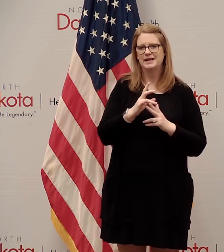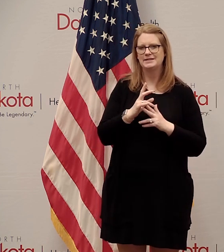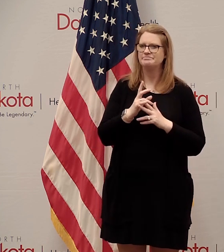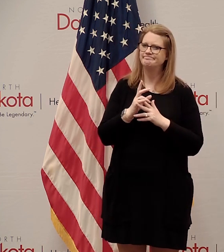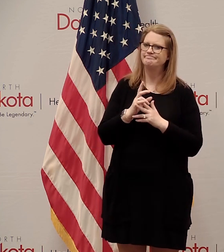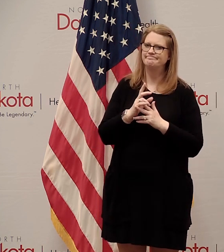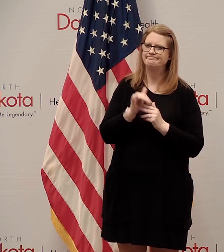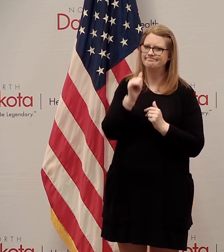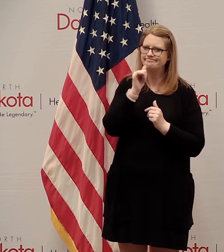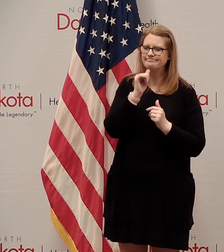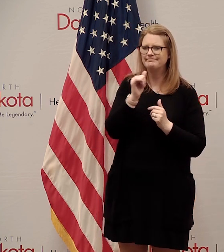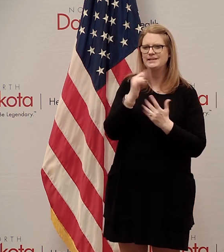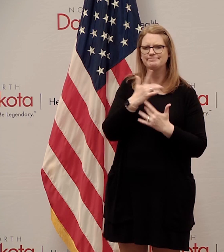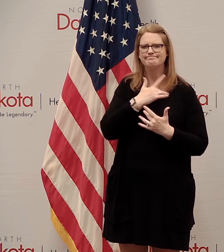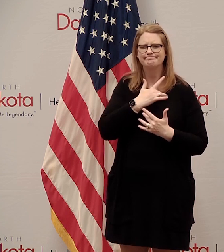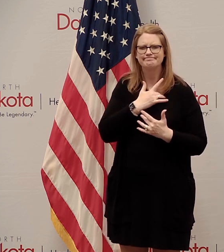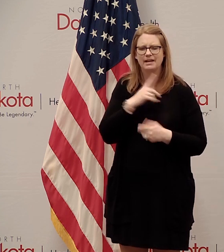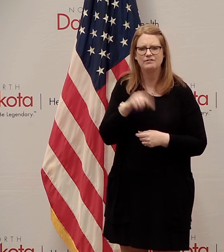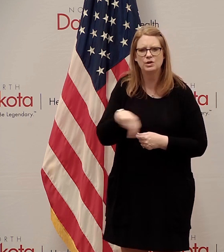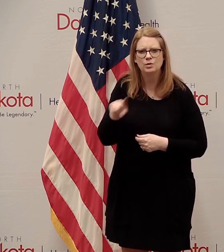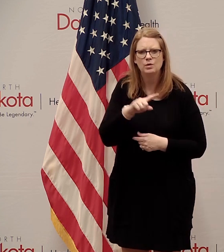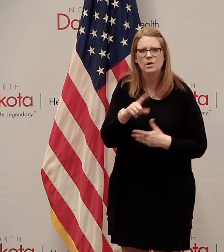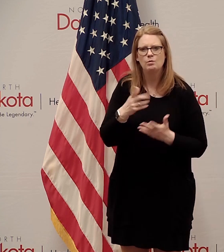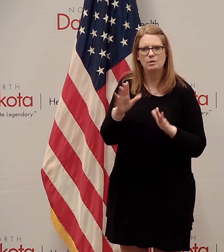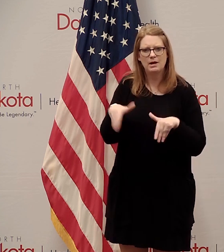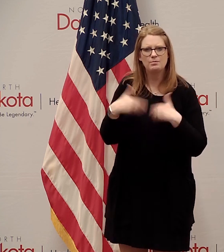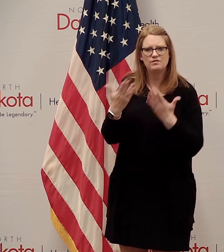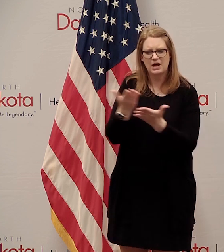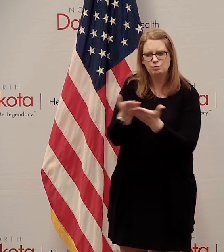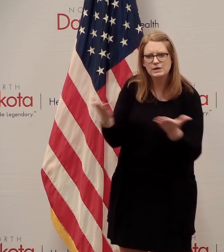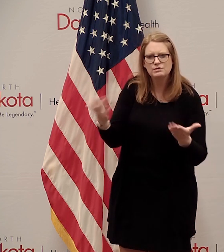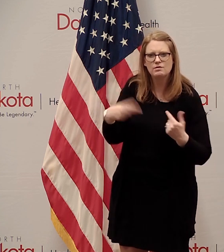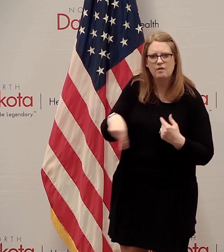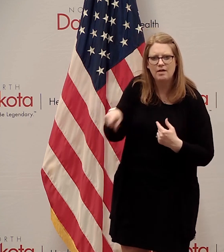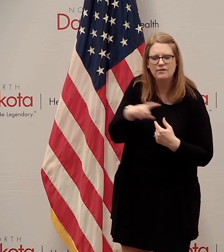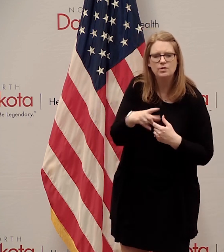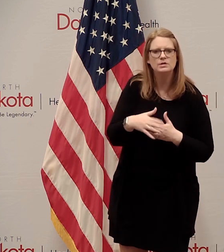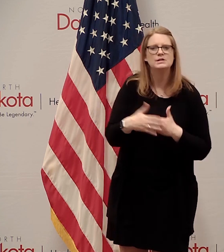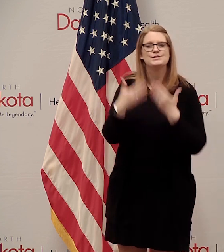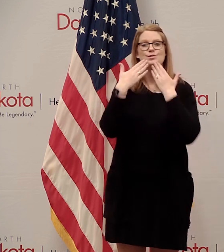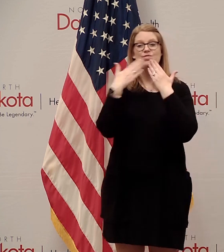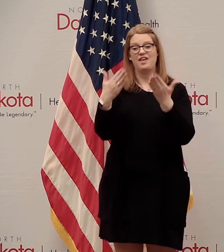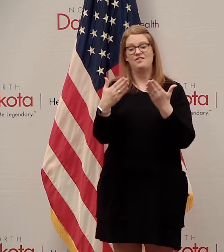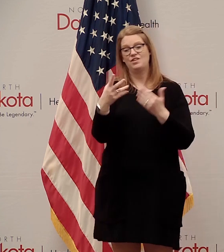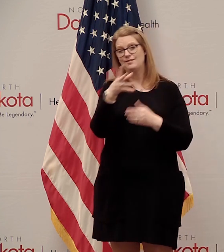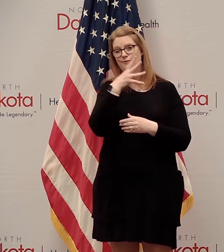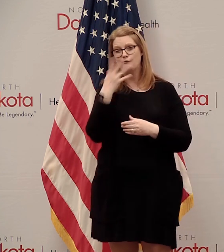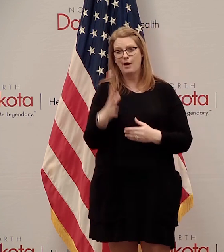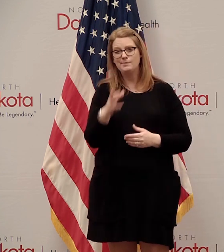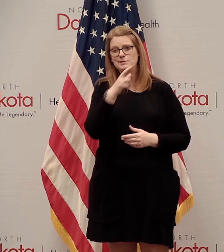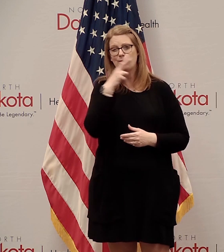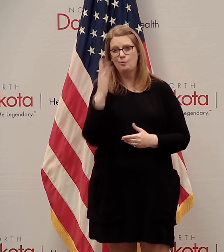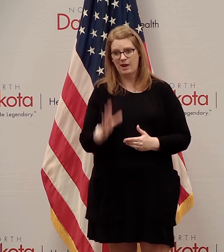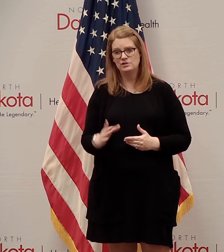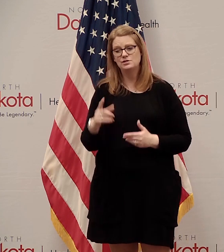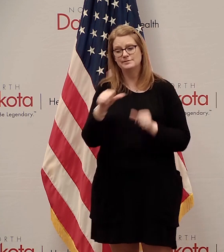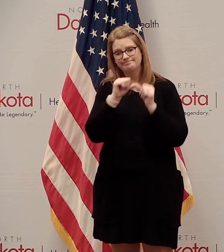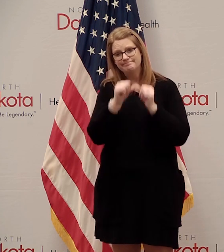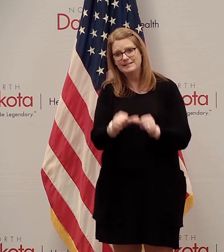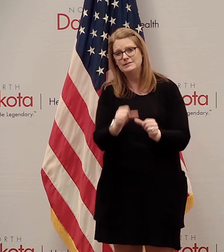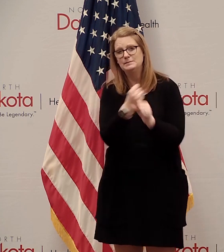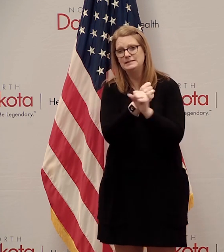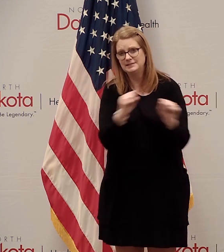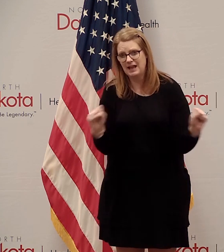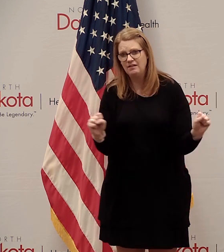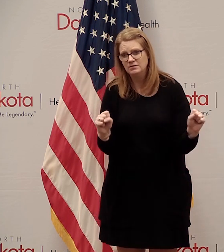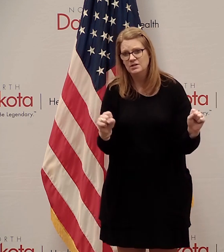continue to want to deploy resources to help support you as well. So thank you for for everything you're doing to stay safe during